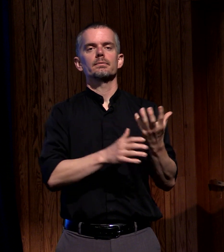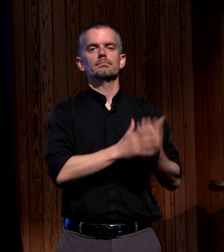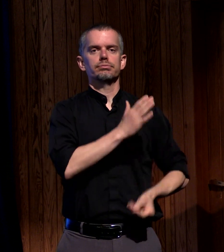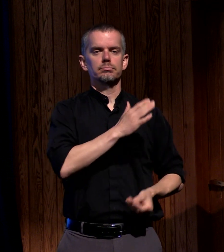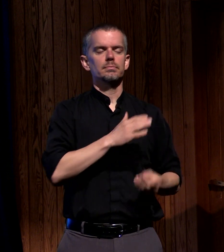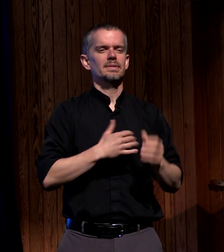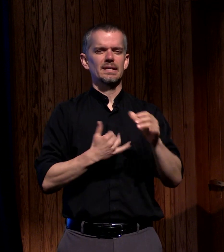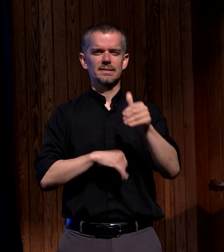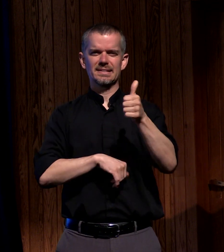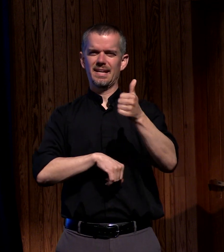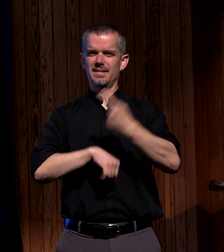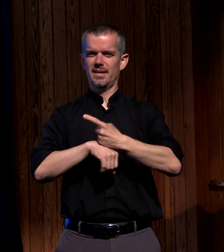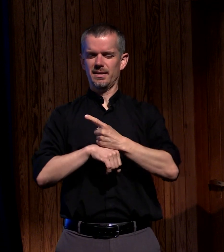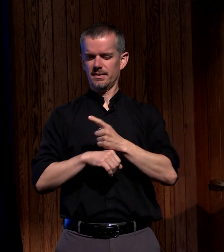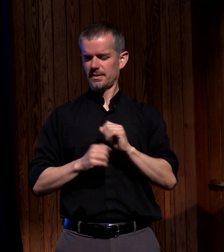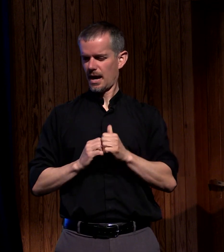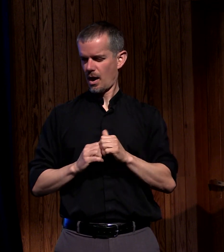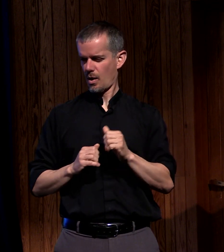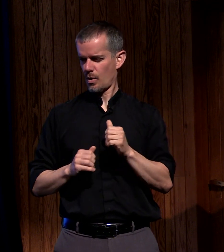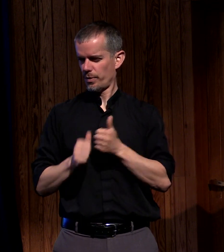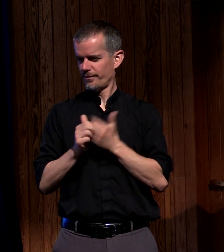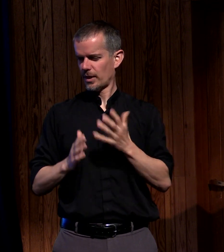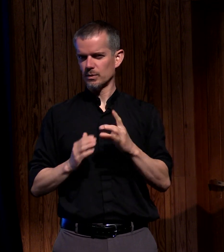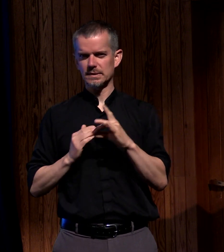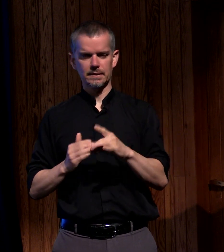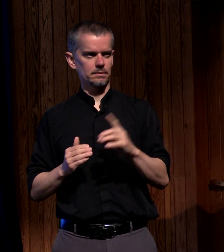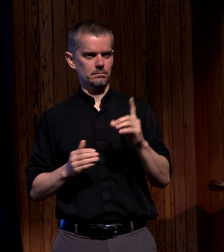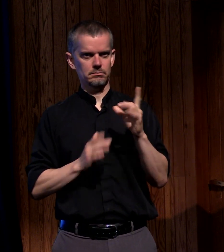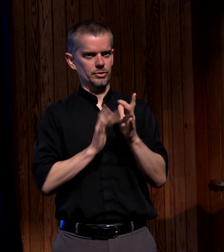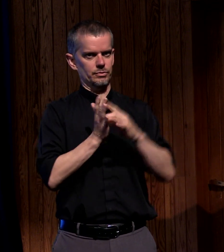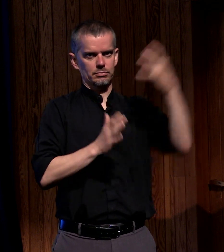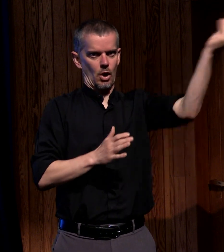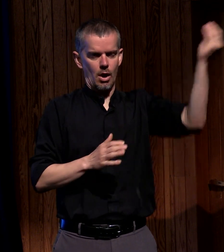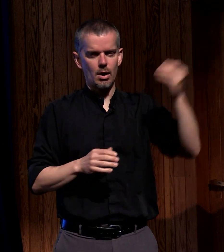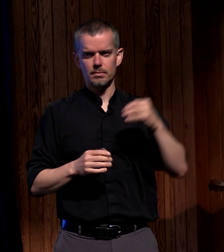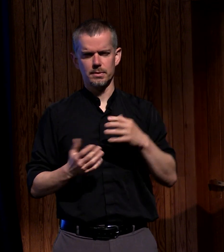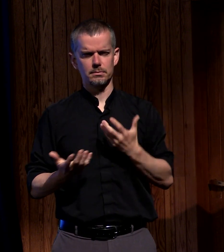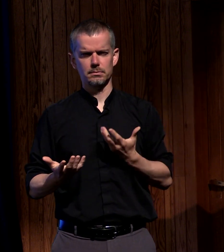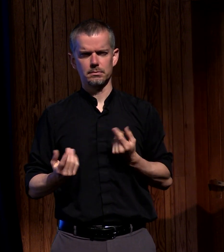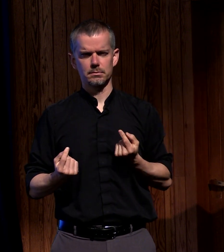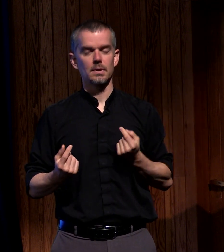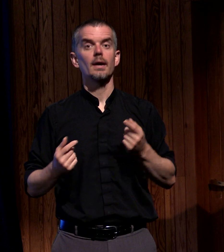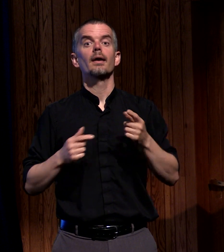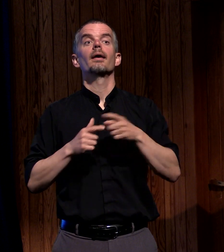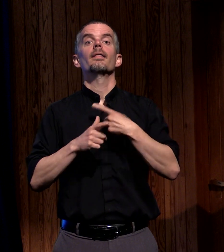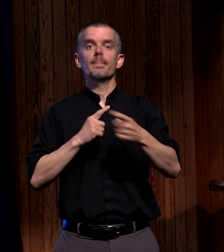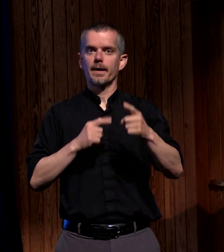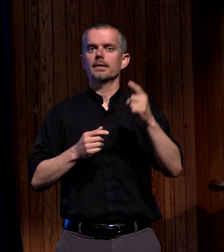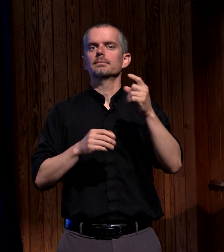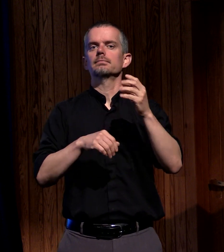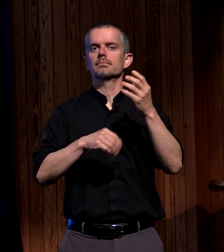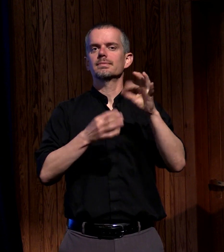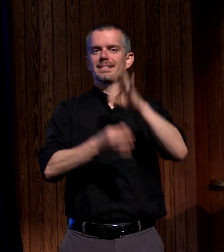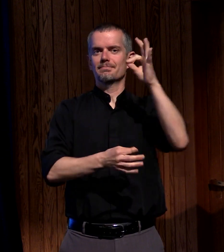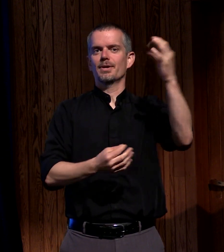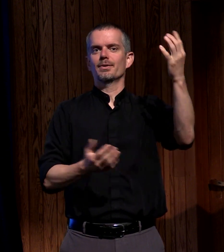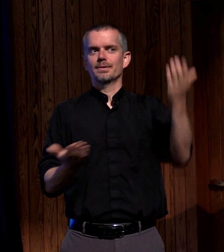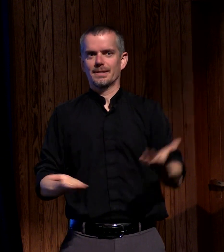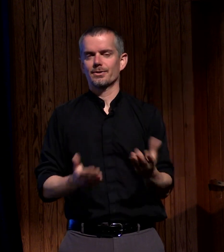not sure how they were led and then they received the Holy Spirit the counselor the guide and now they're led again they receive the will of